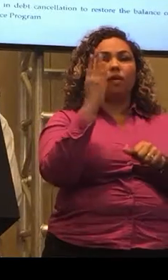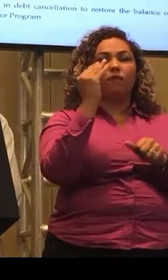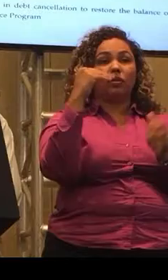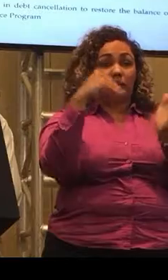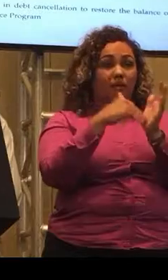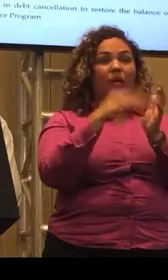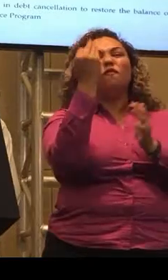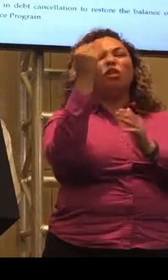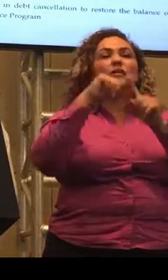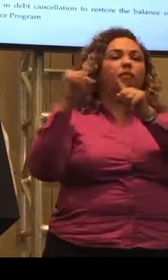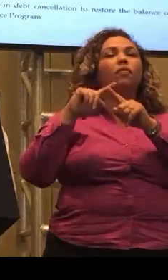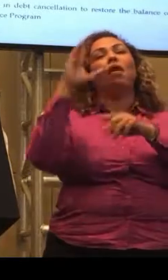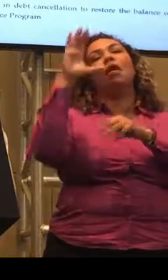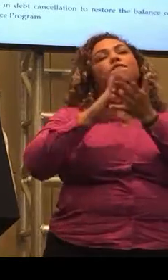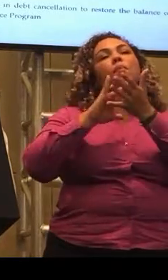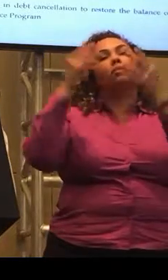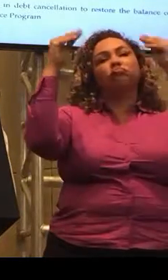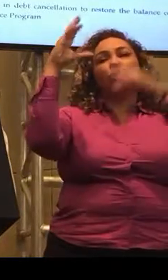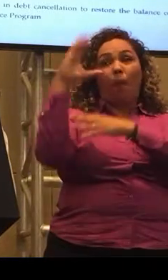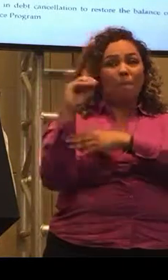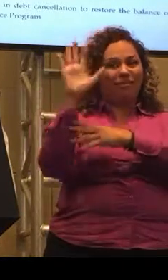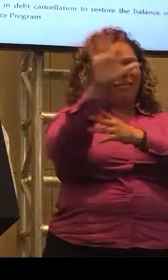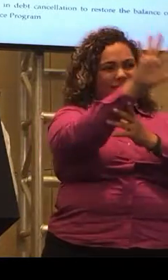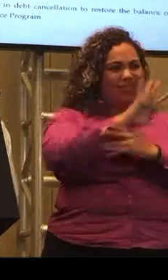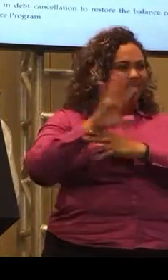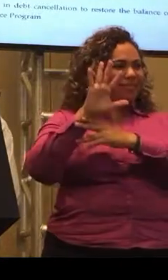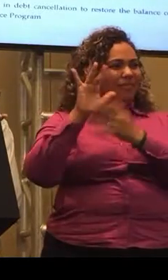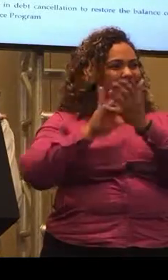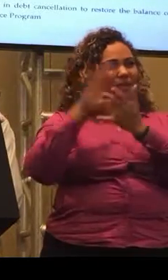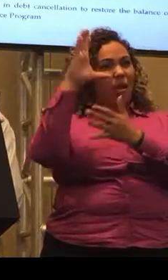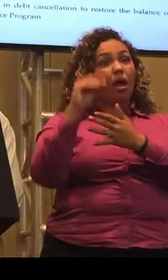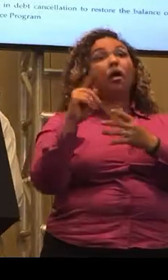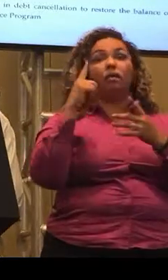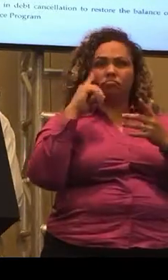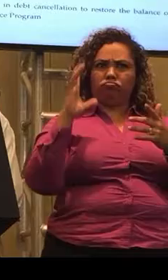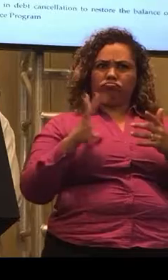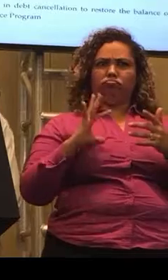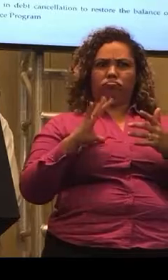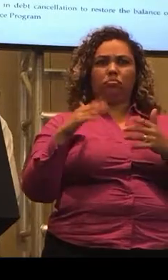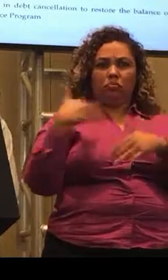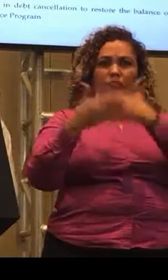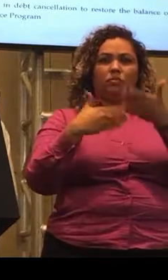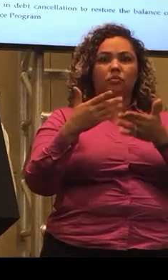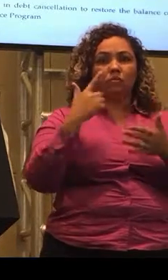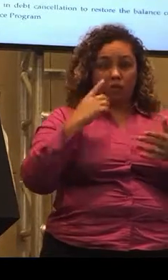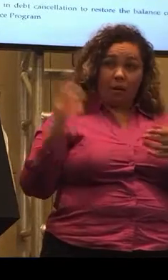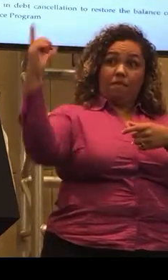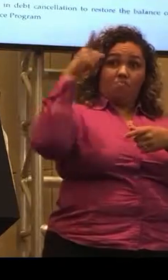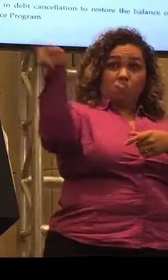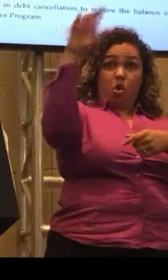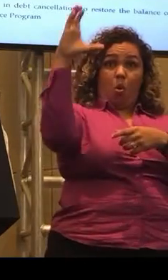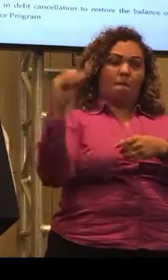pharmaceuticals, you know, that are state-of-the-art, that are being invested in the island.